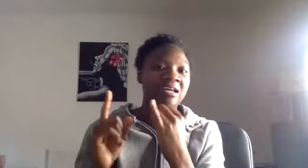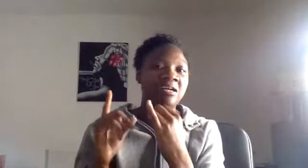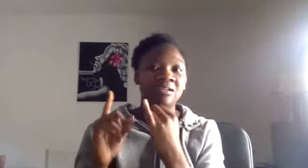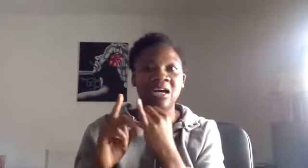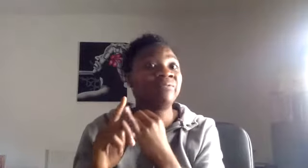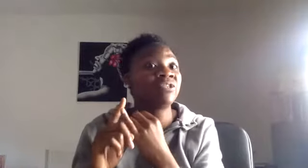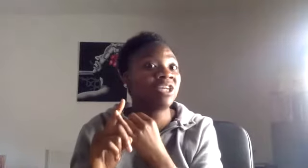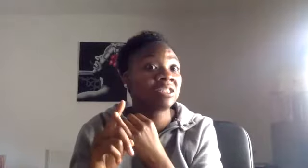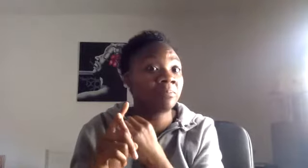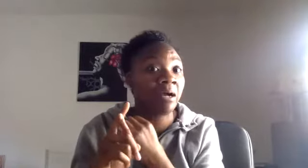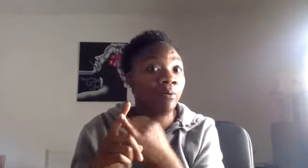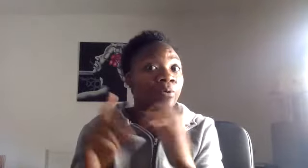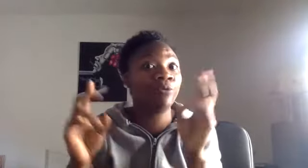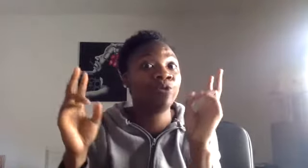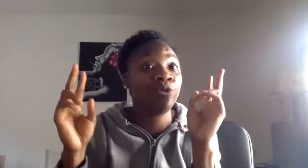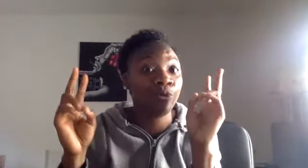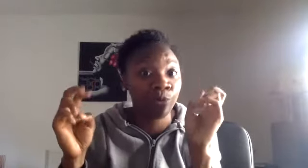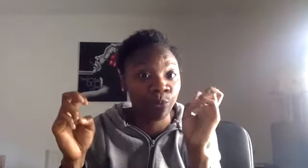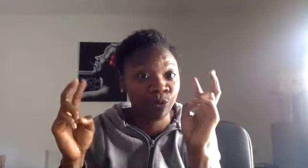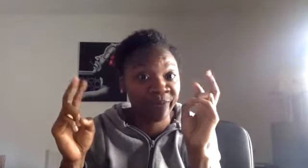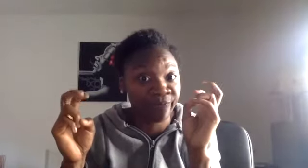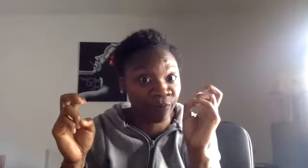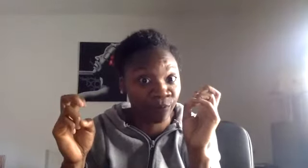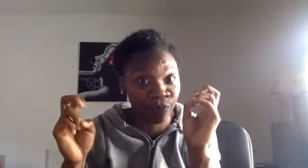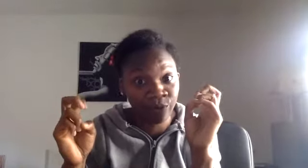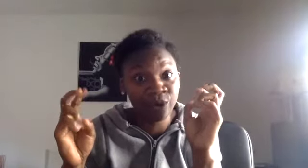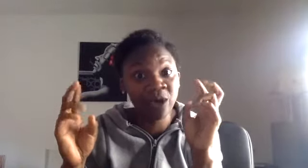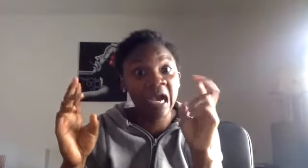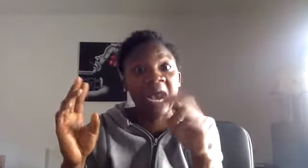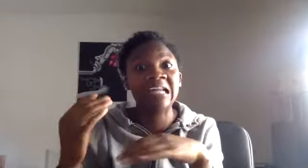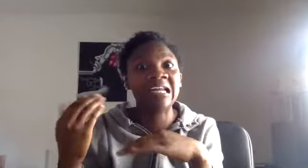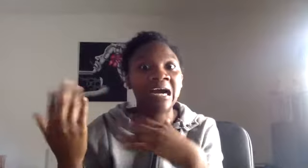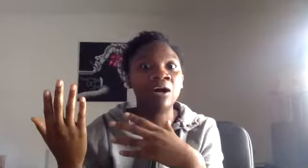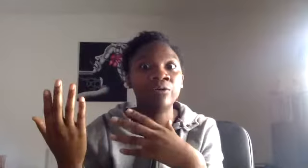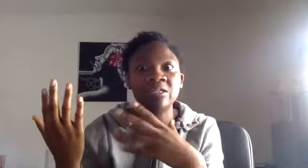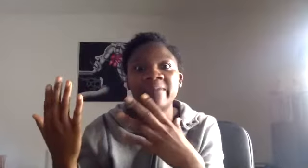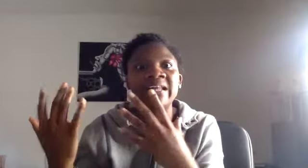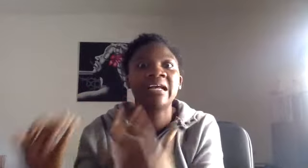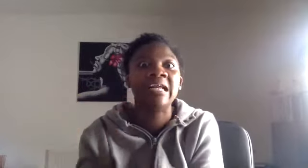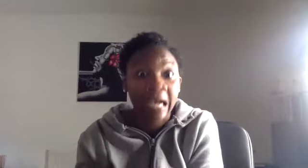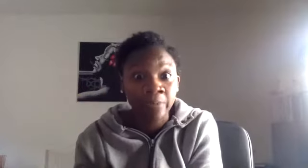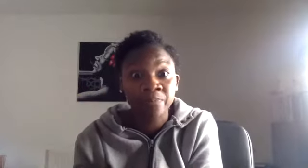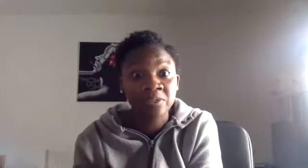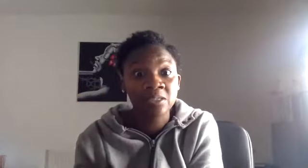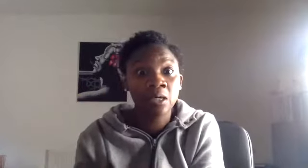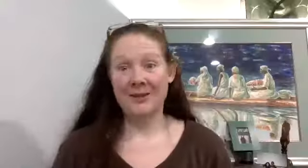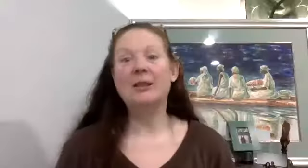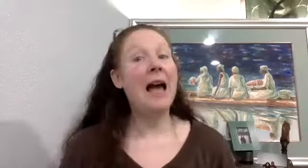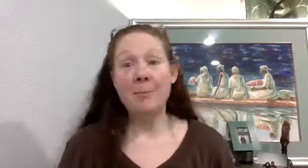life was just about normal before, and now this has made it collapse. Yes, collapse.